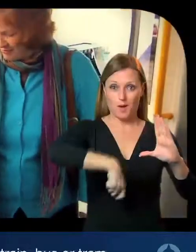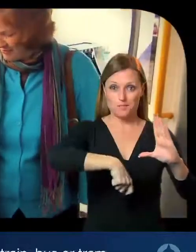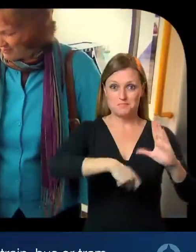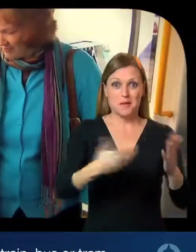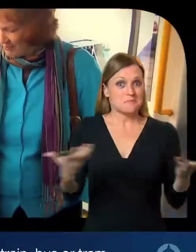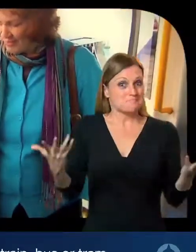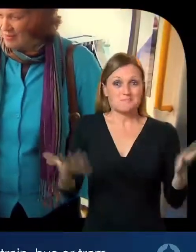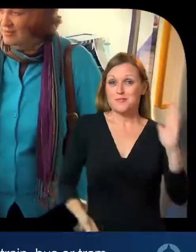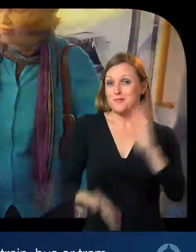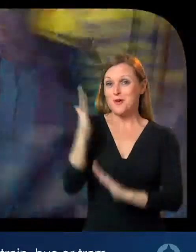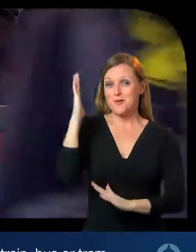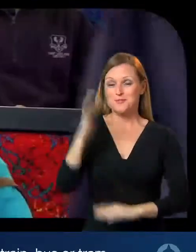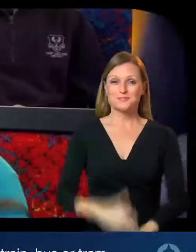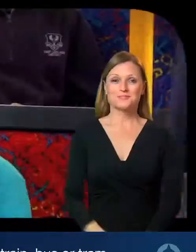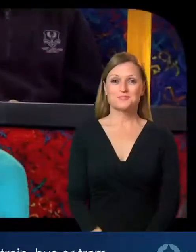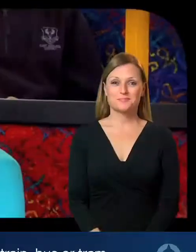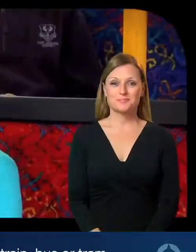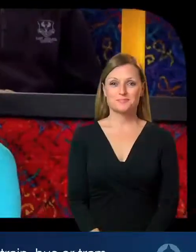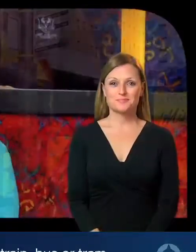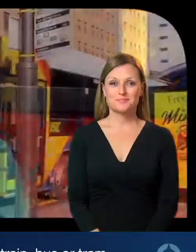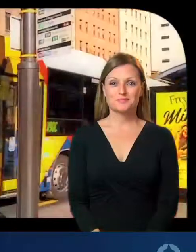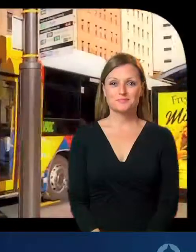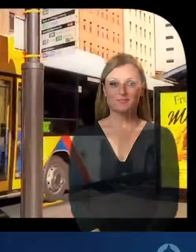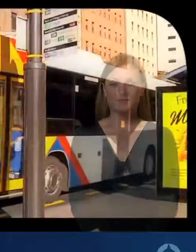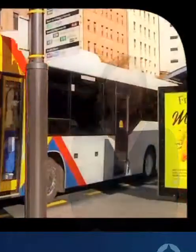validate when you board a train, bus or tram.